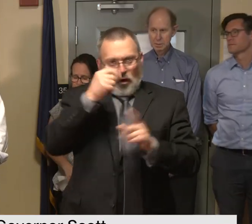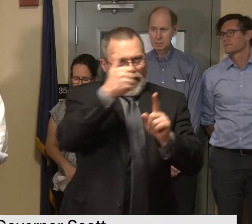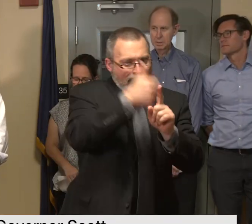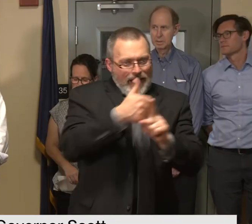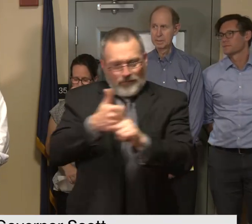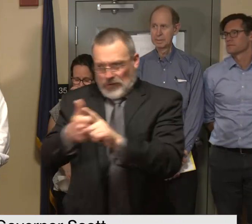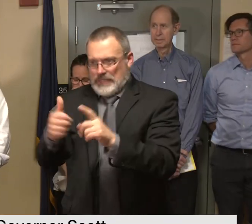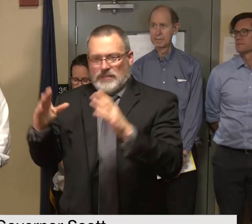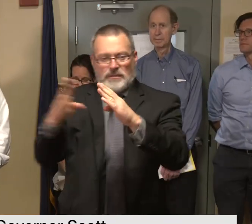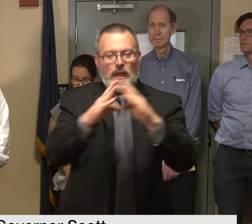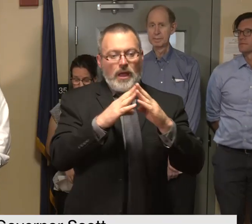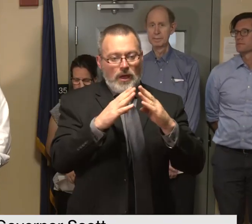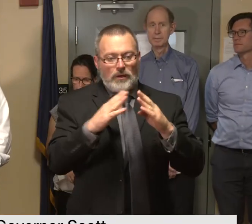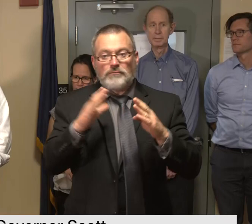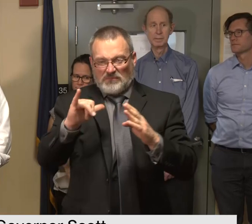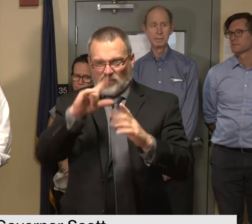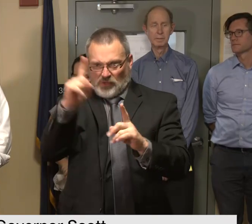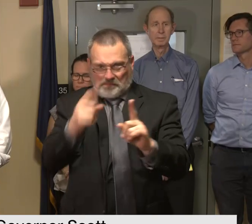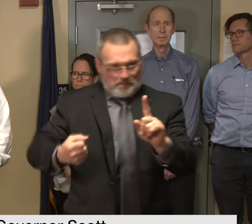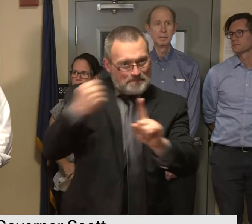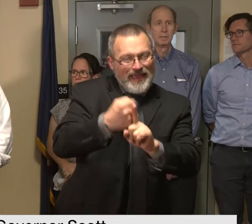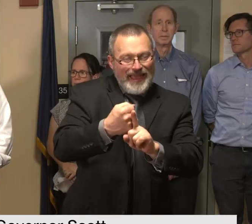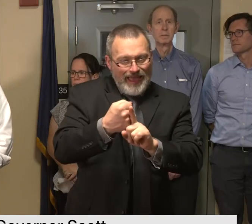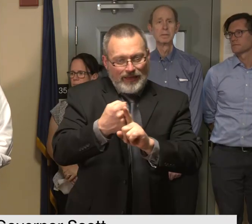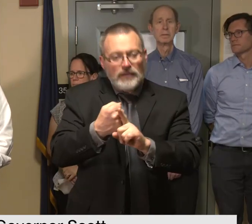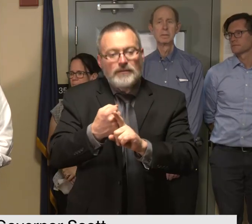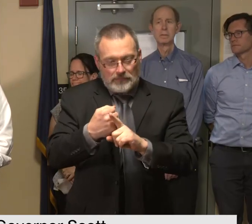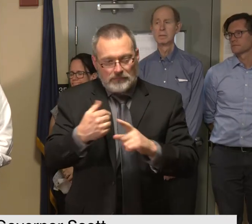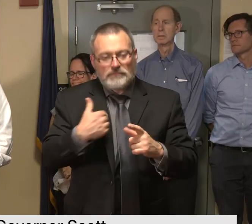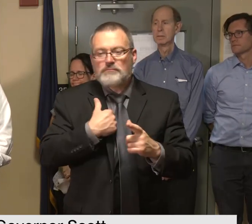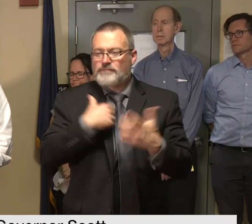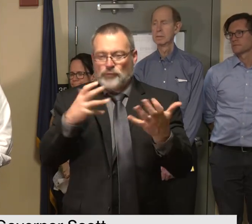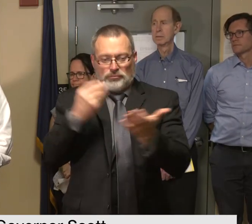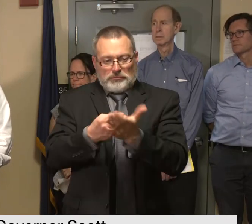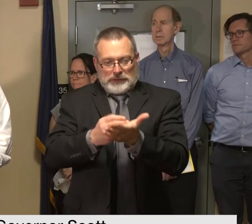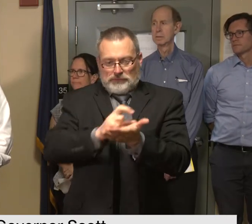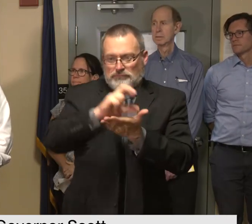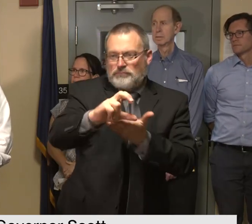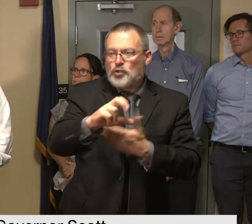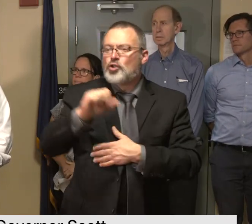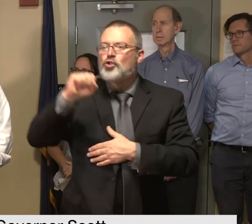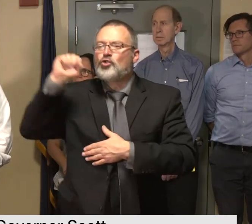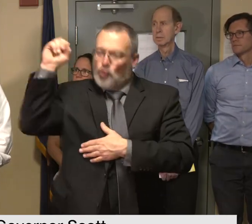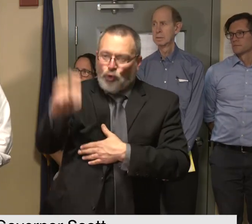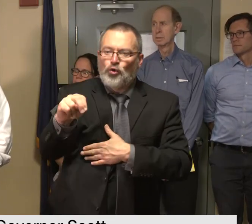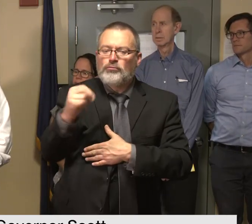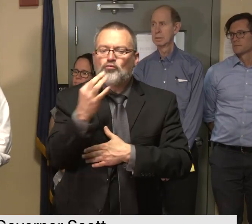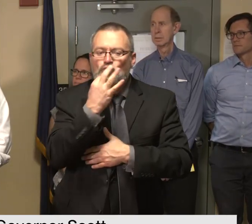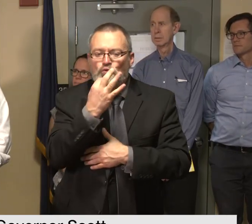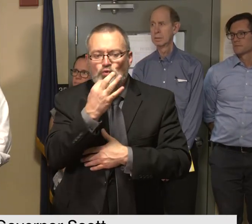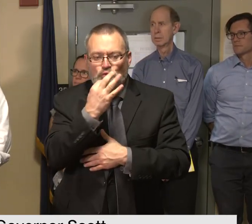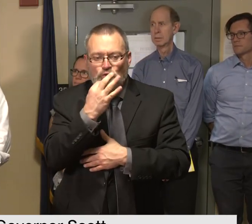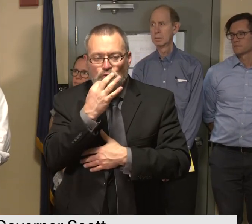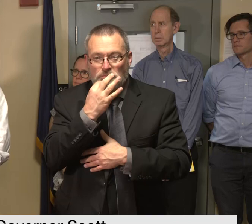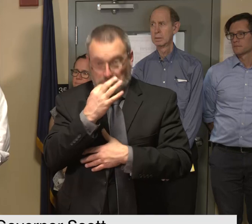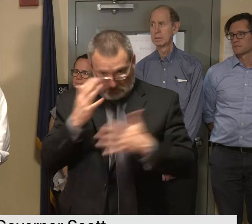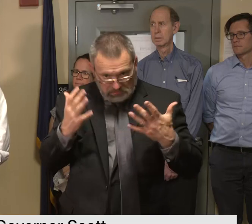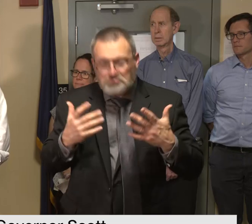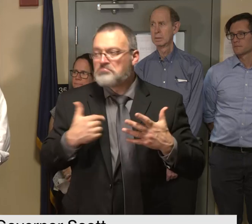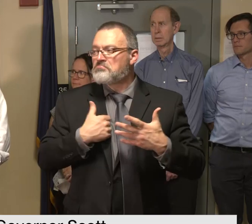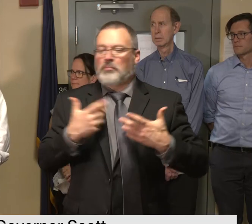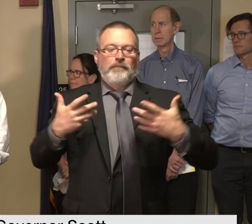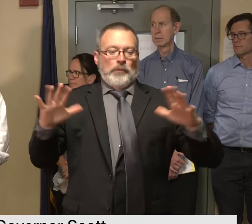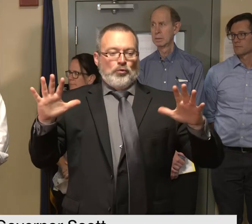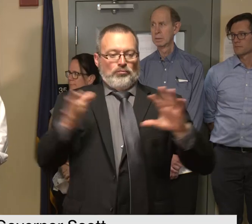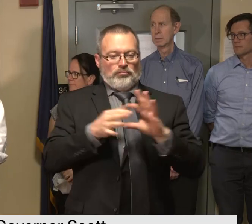most significantly impacted will begin to see soon at this time i will turn it over to swift water